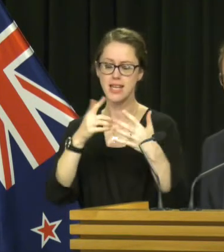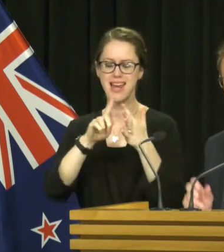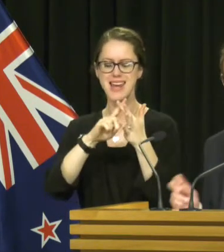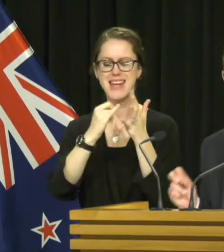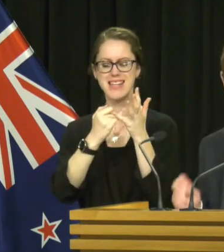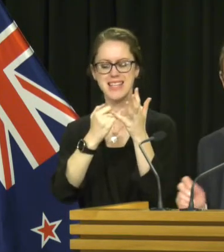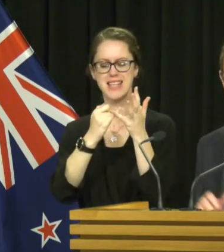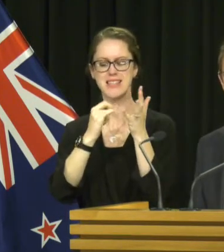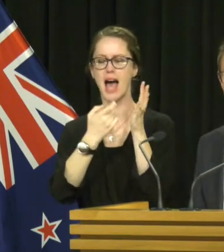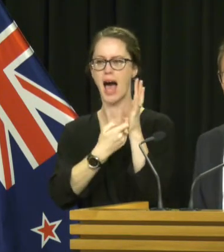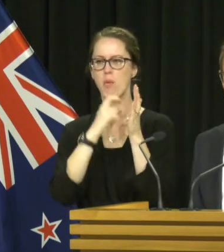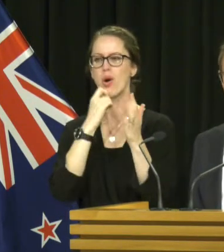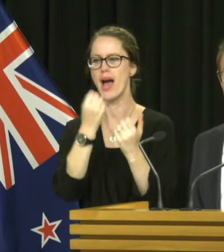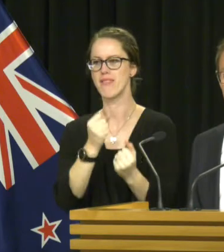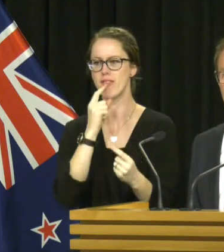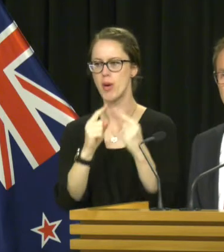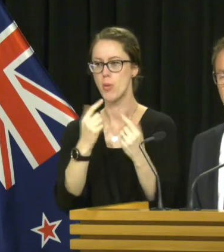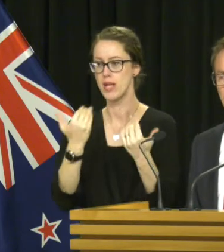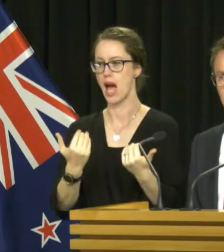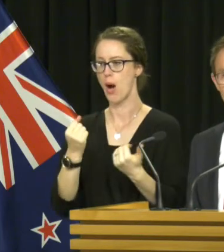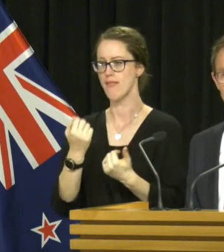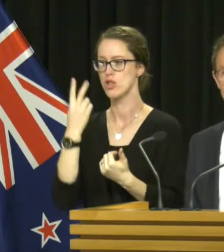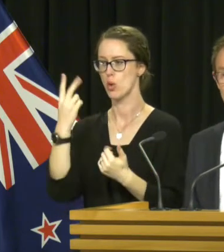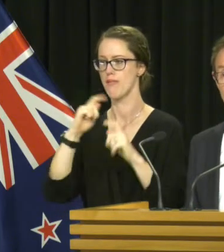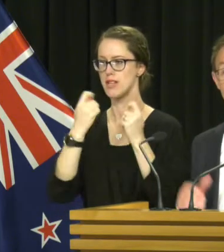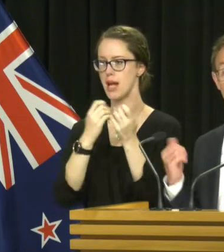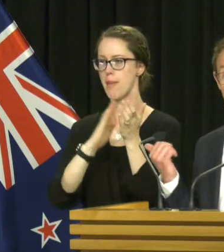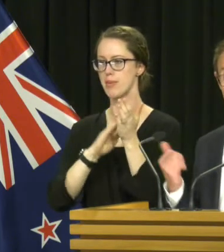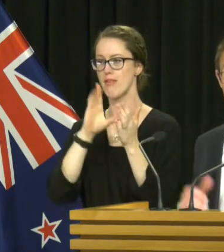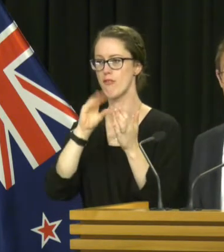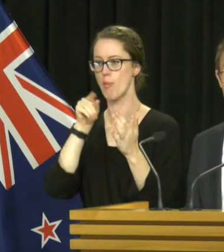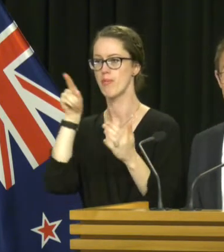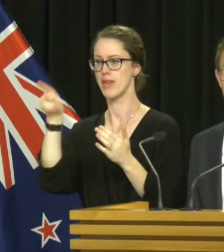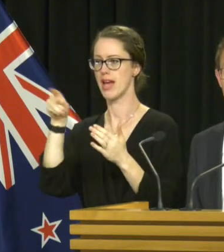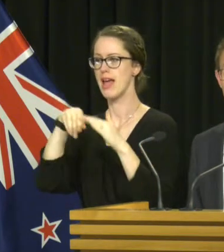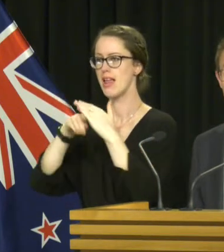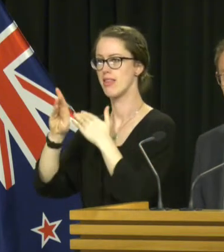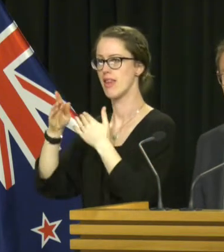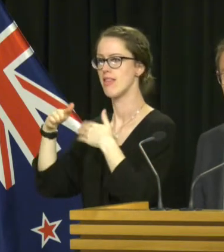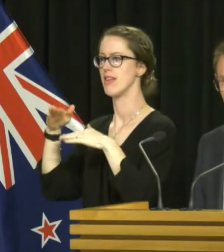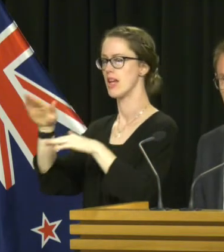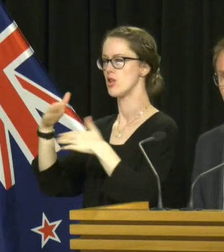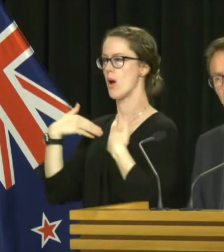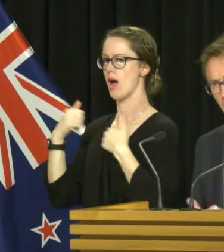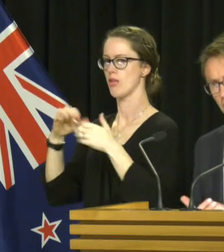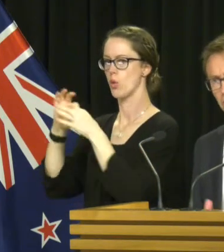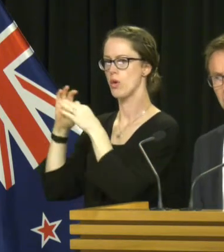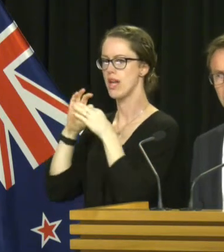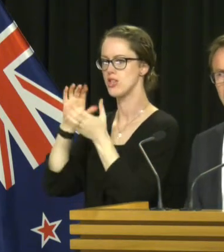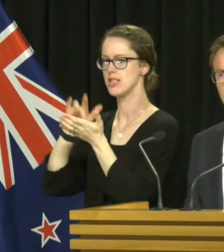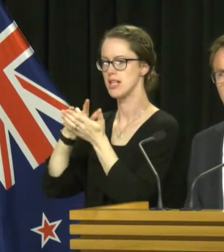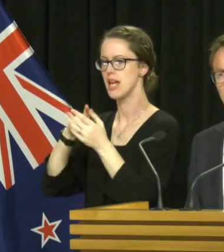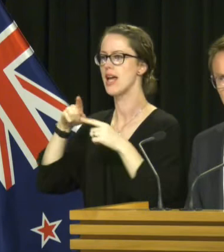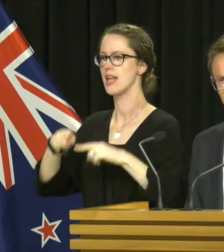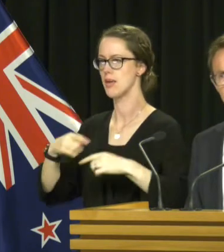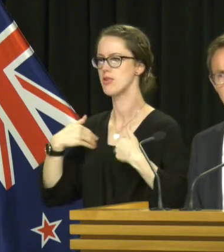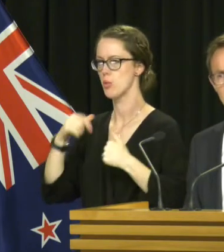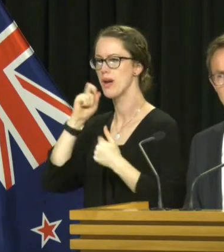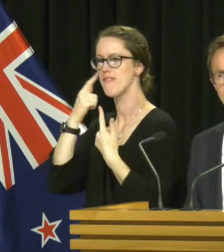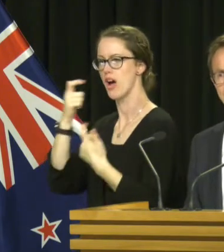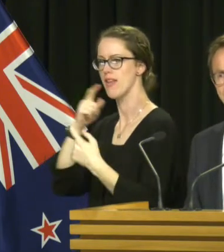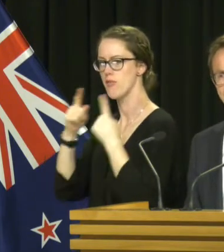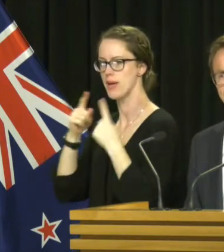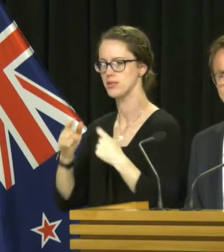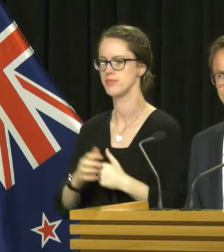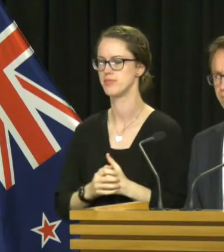ESR will have it. And we've now got two of the team members from ESR in our National Health Coordination Centre here at the Ministry, so we'll be able to